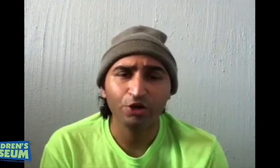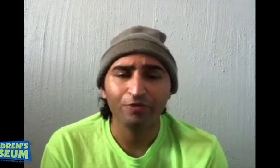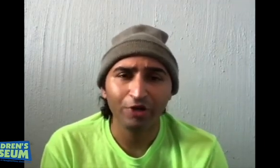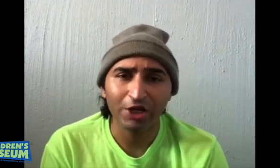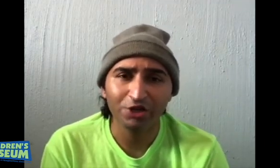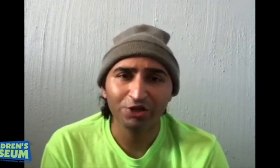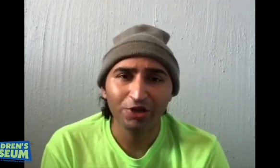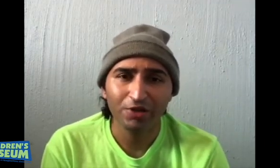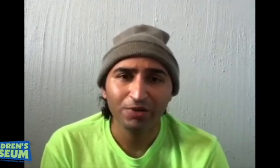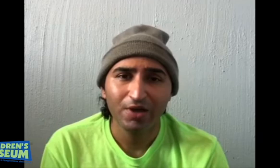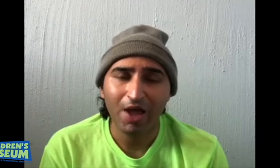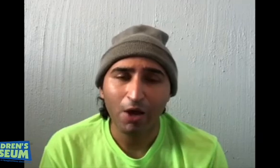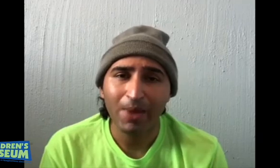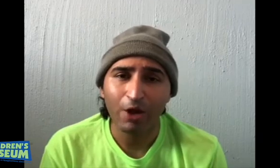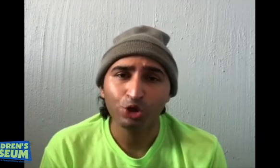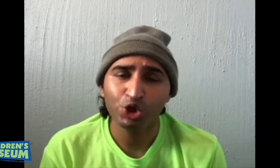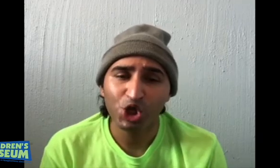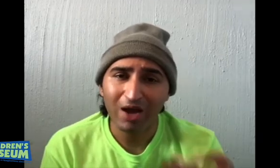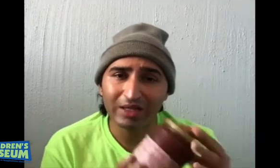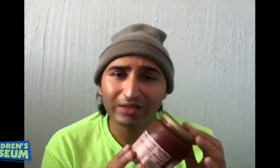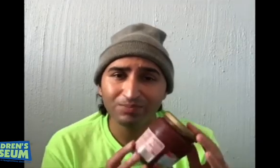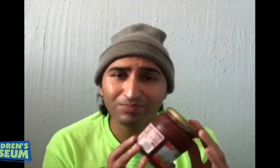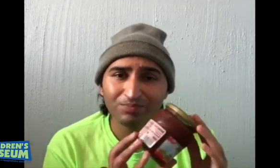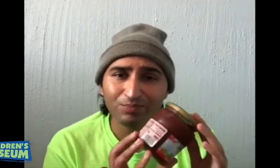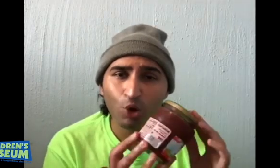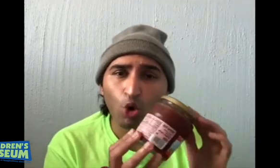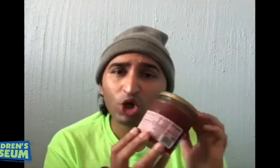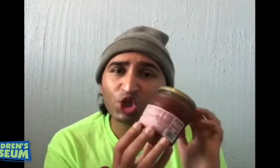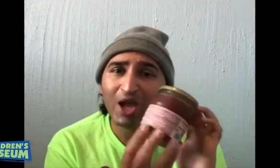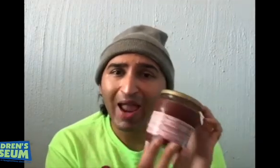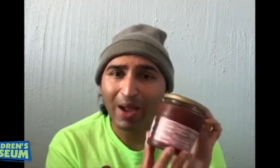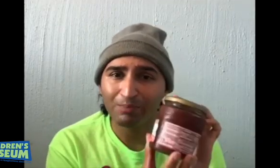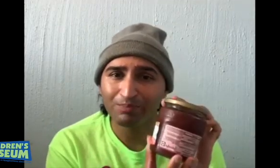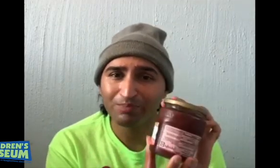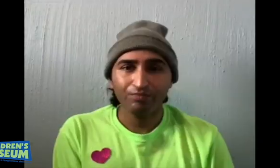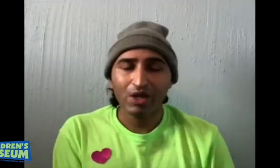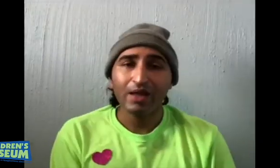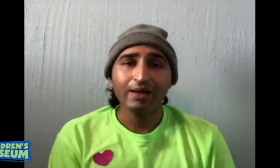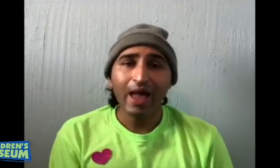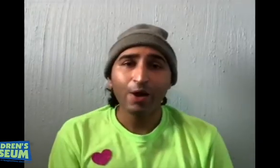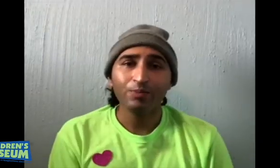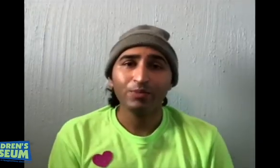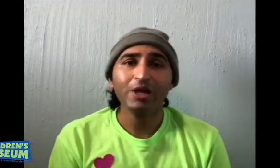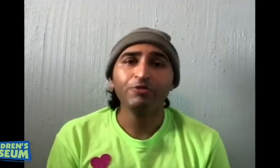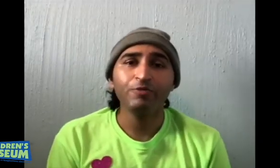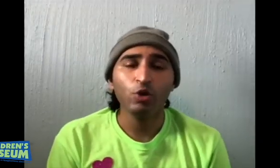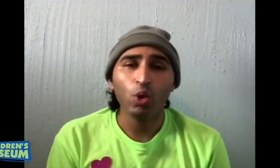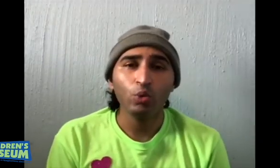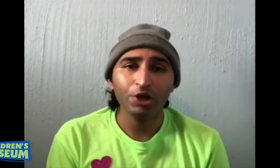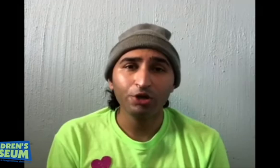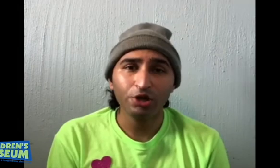fridge. How about jelly. Or jam. Now. Let's review what we learned today.